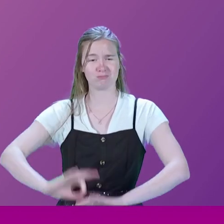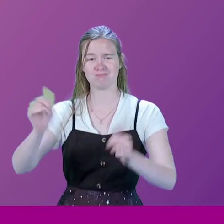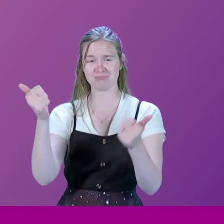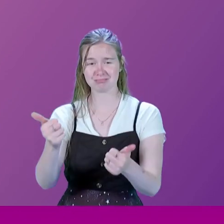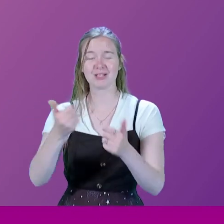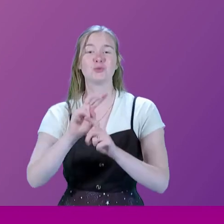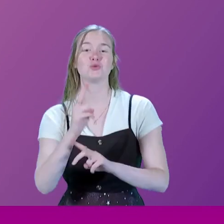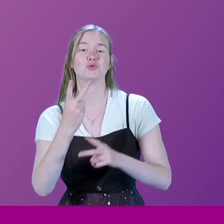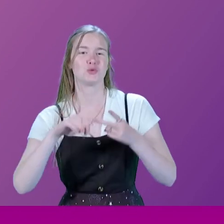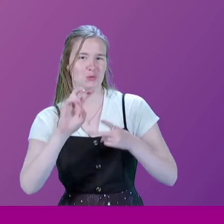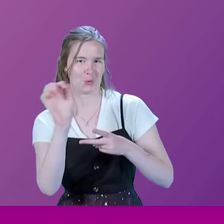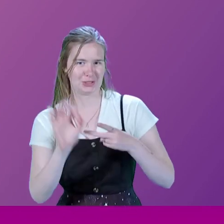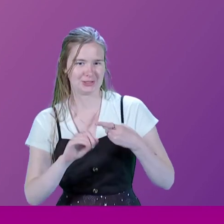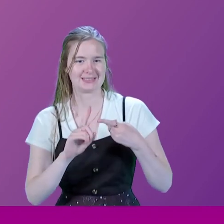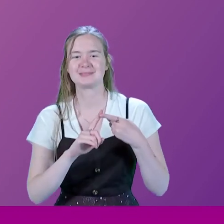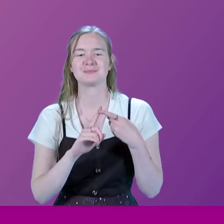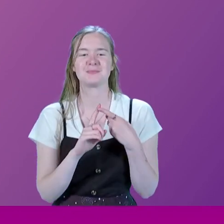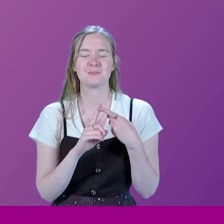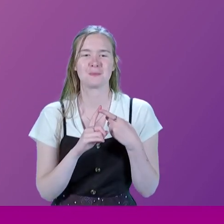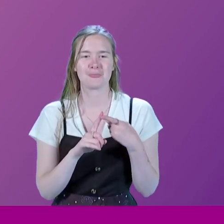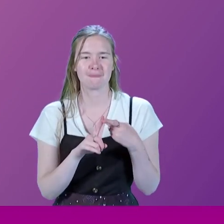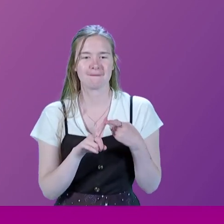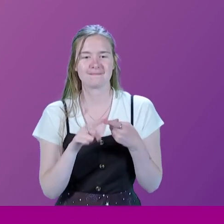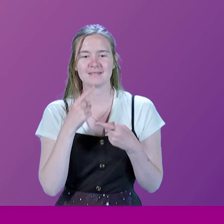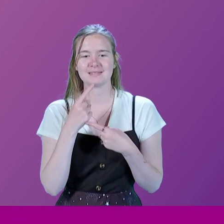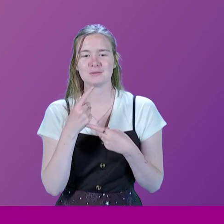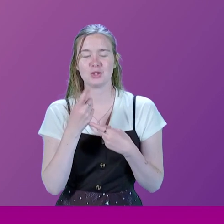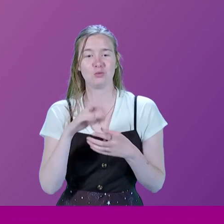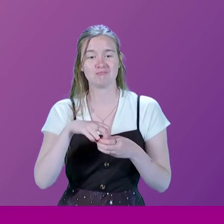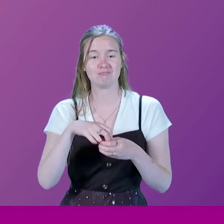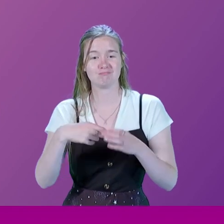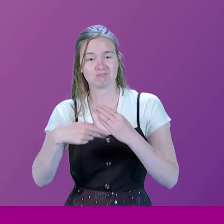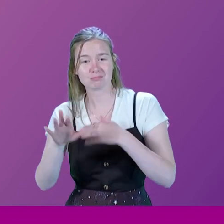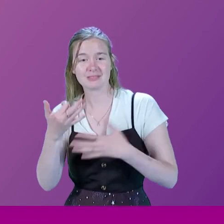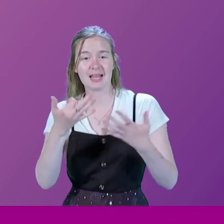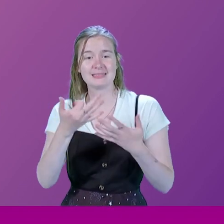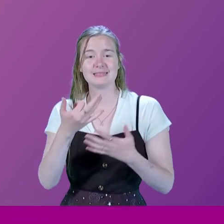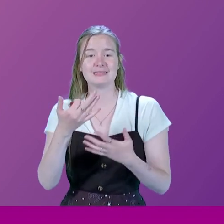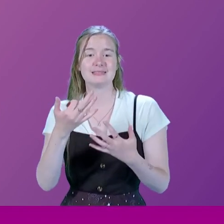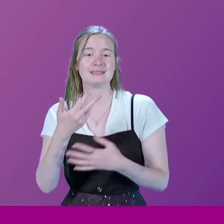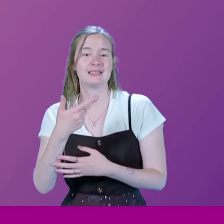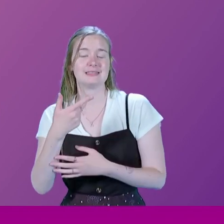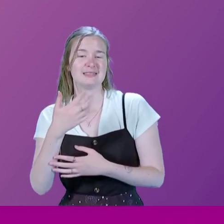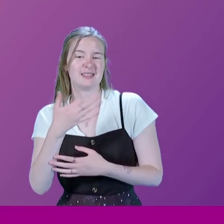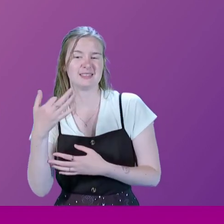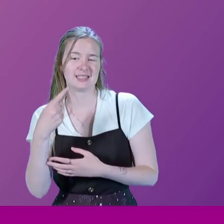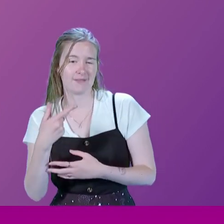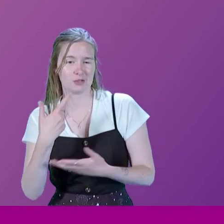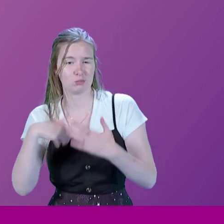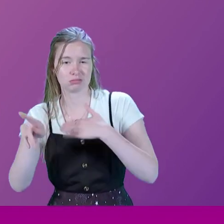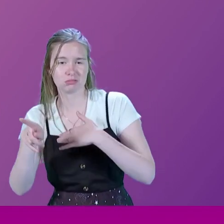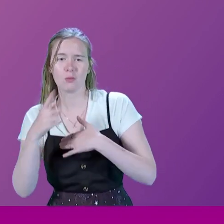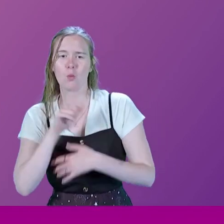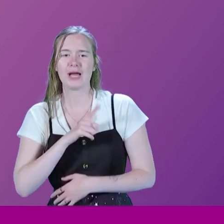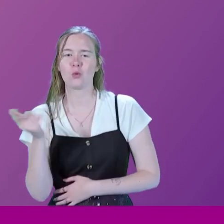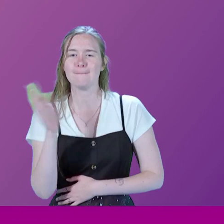questions. So you gave a whoop when you were booted out in 97. So what made you go back? And also what